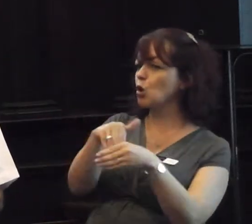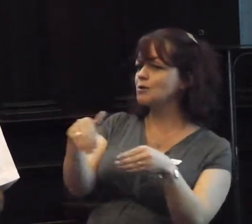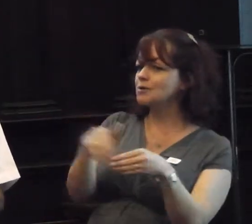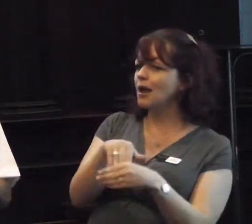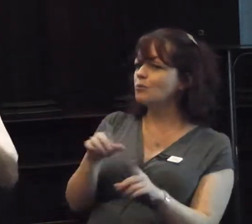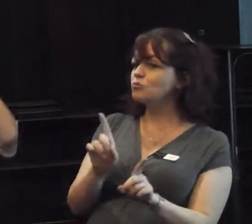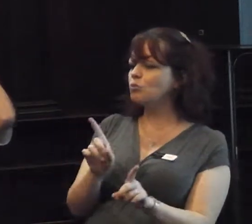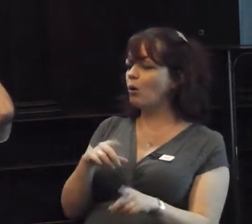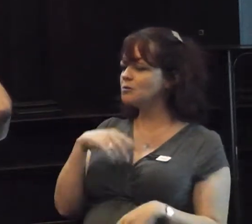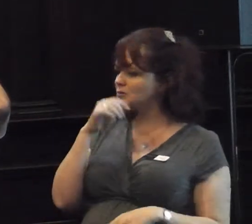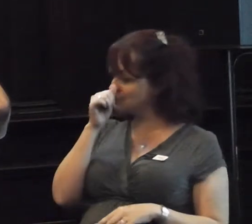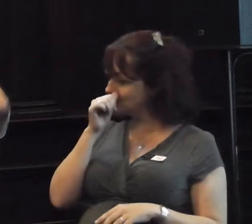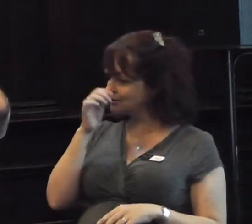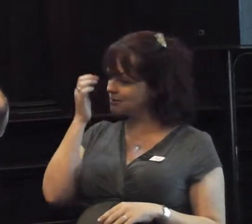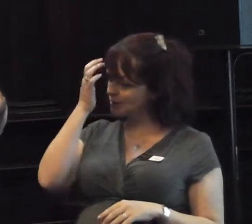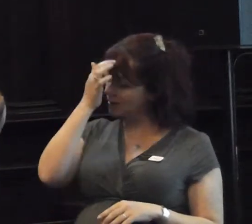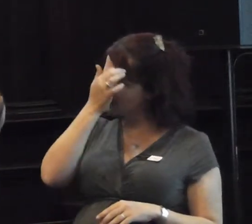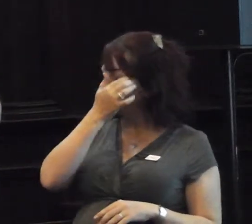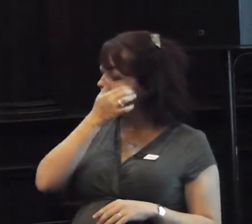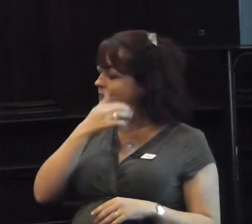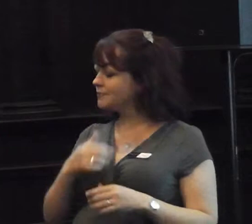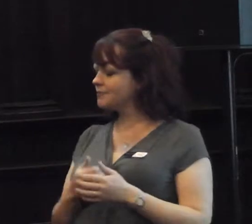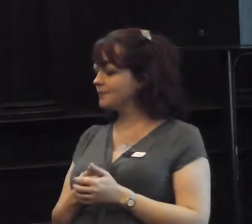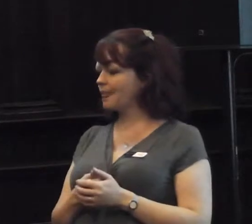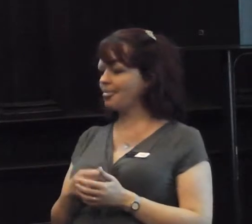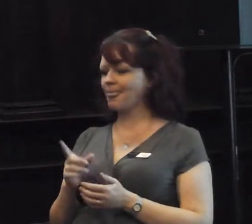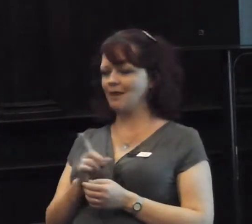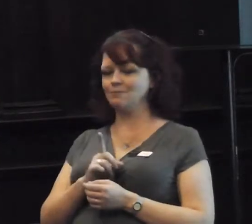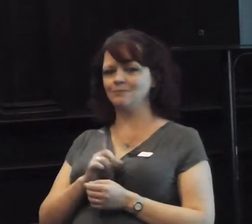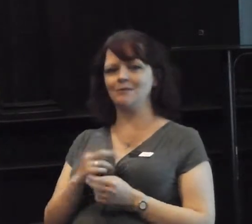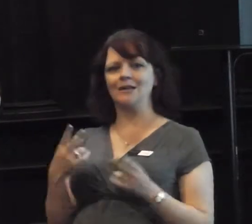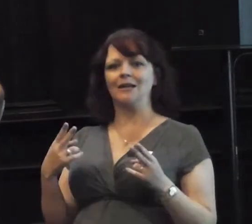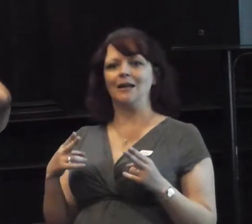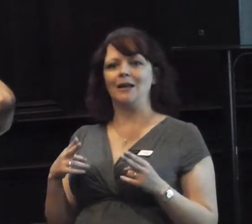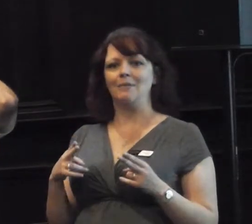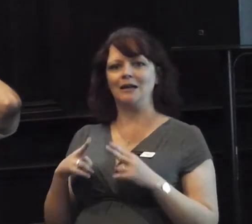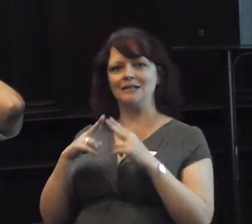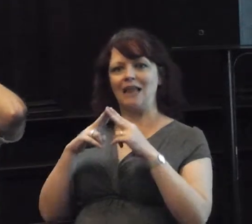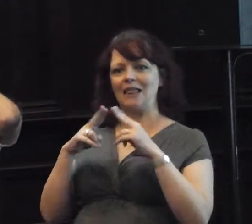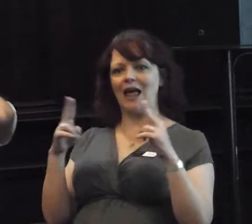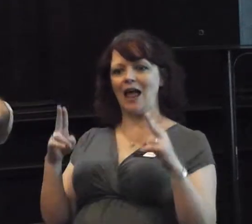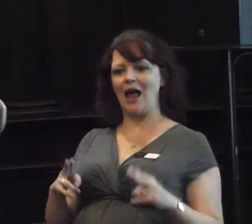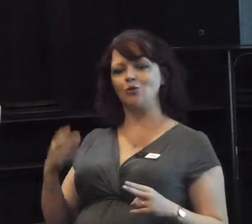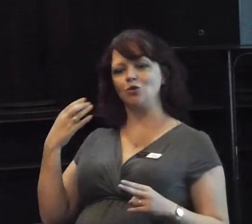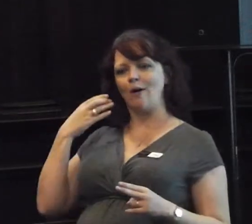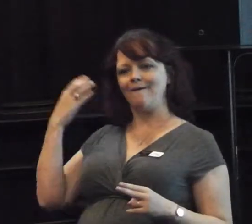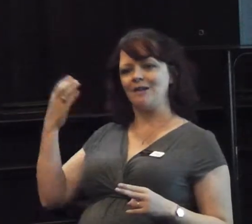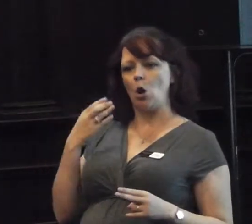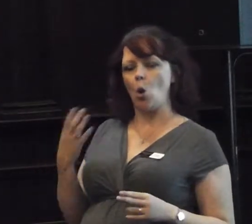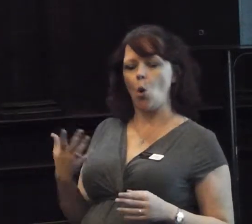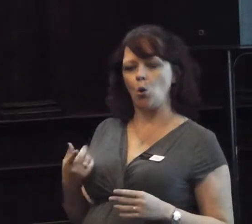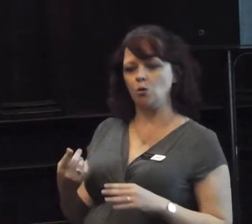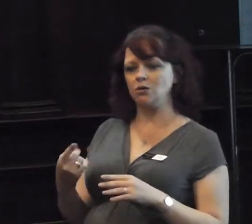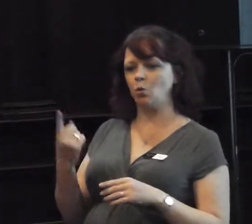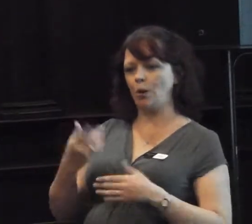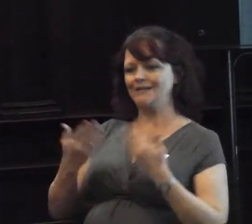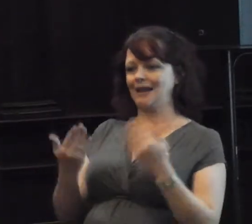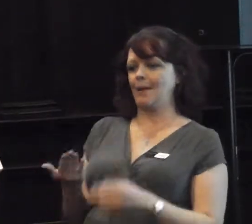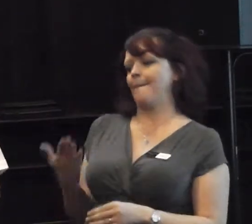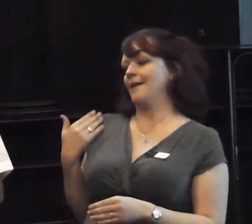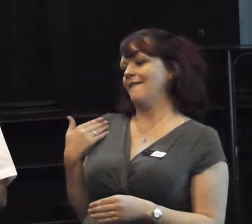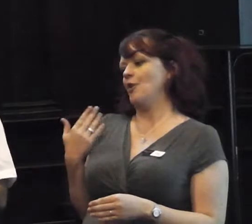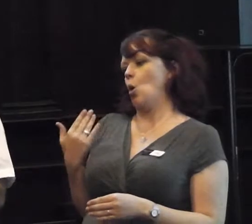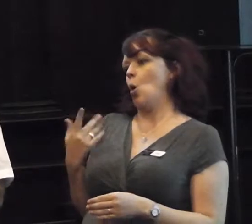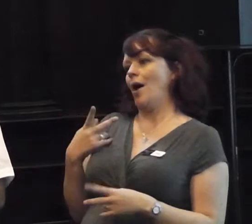in the House of Lords the day before, had raised my quote from the House of Lords. Apparently, I'm now quoted in the Castle or something like that.